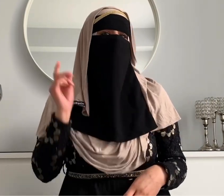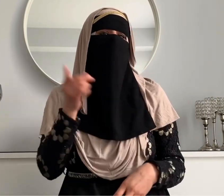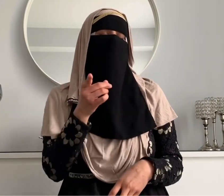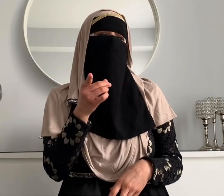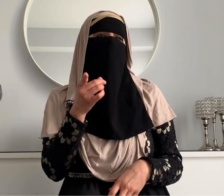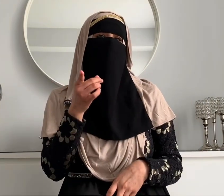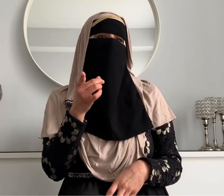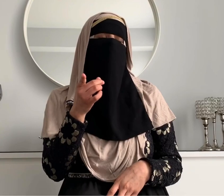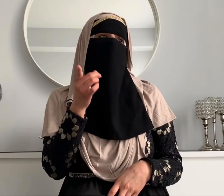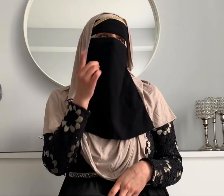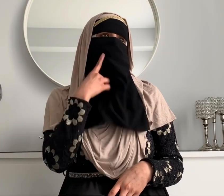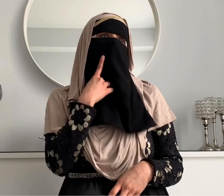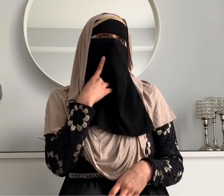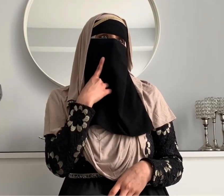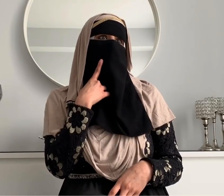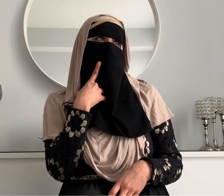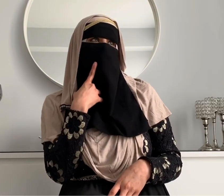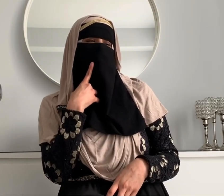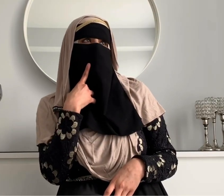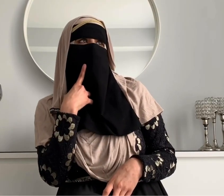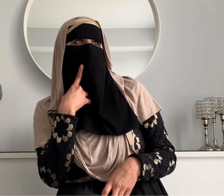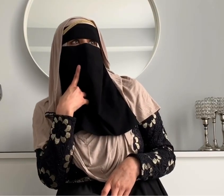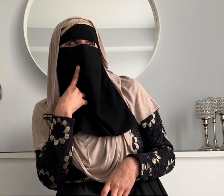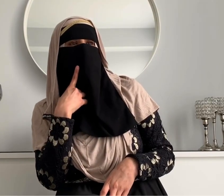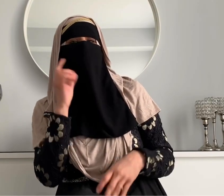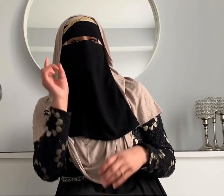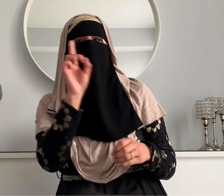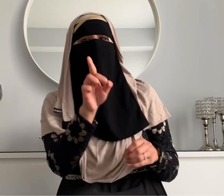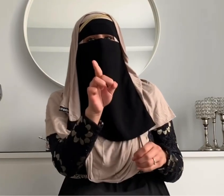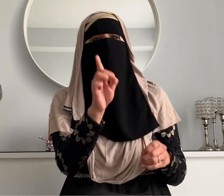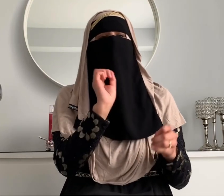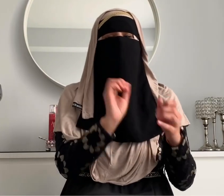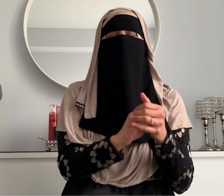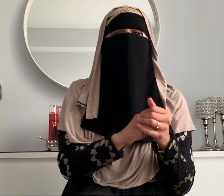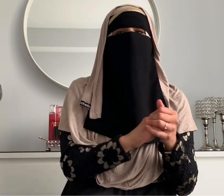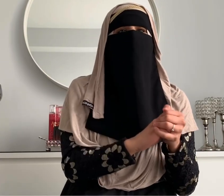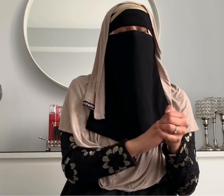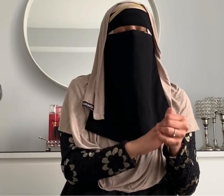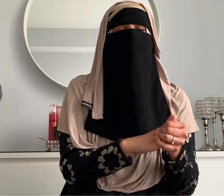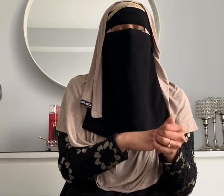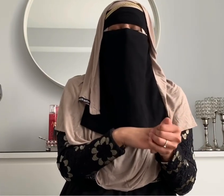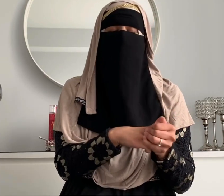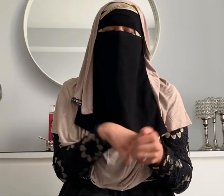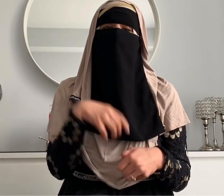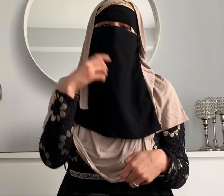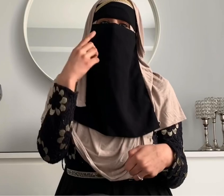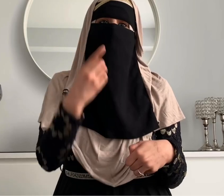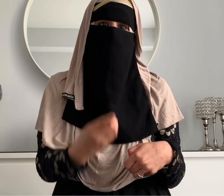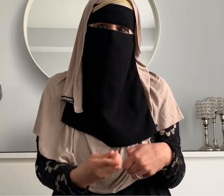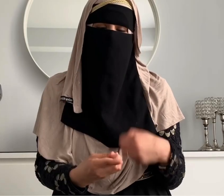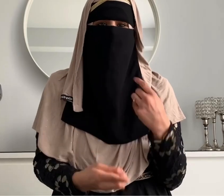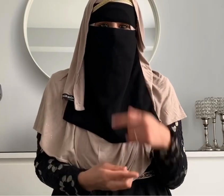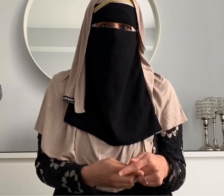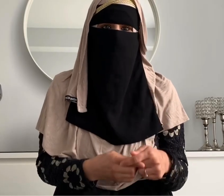using sign language make my baby not want to talk like ever no using sign language will actually promote language